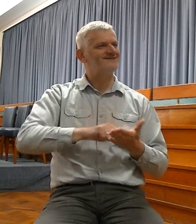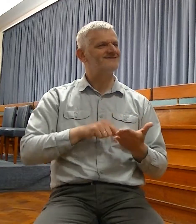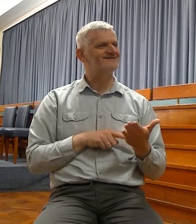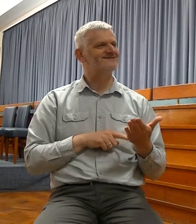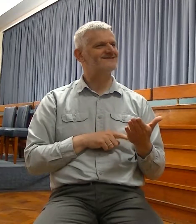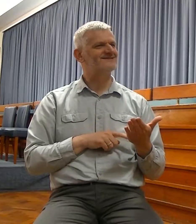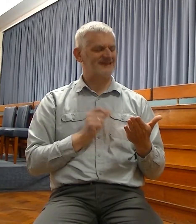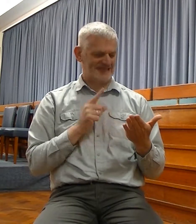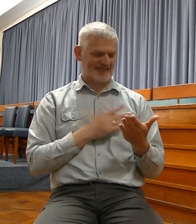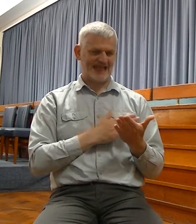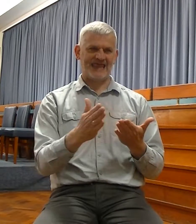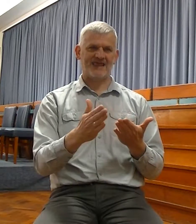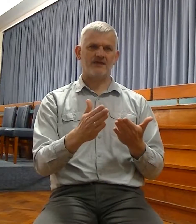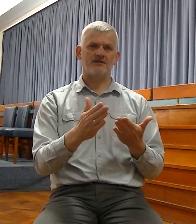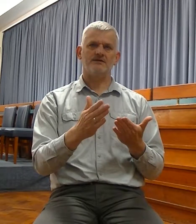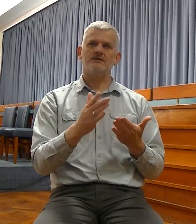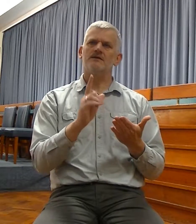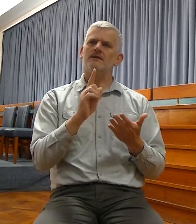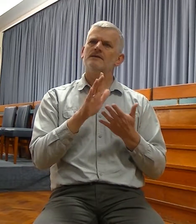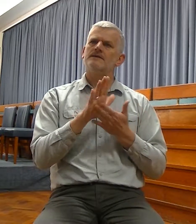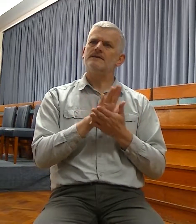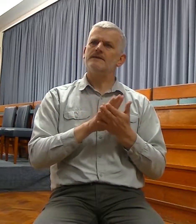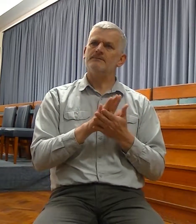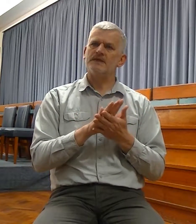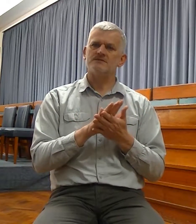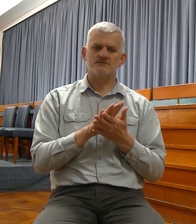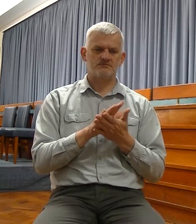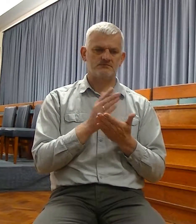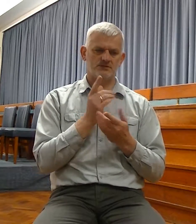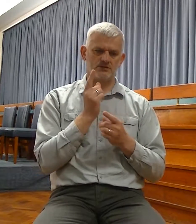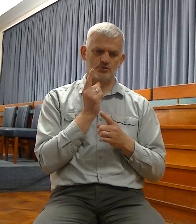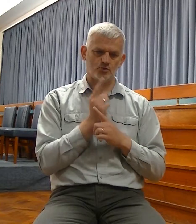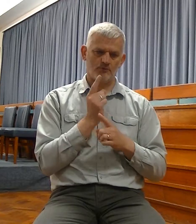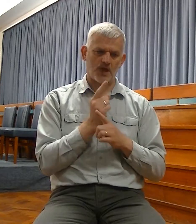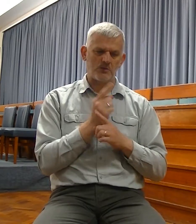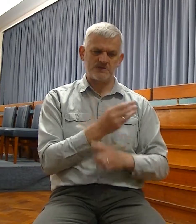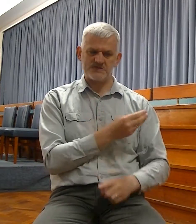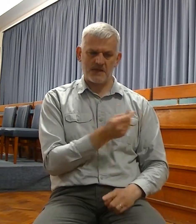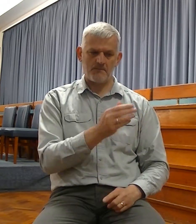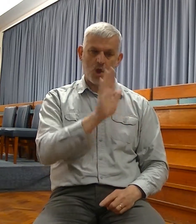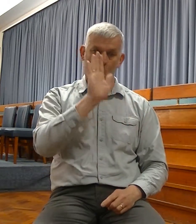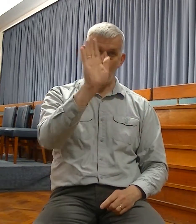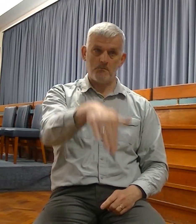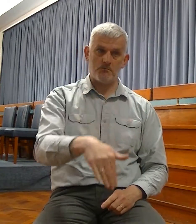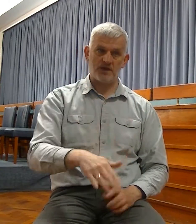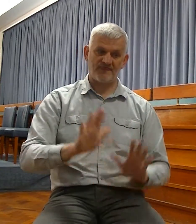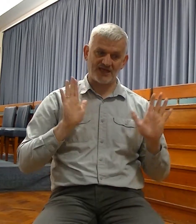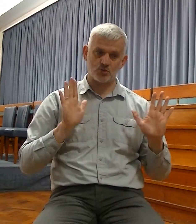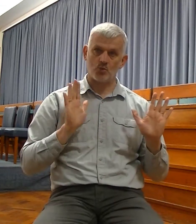speaking about the physical release of amendment of the people of Judah from Babylon,